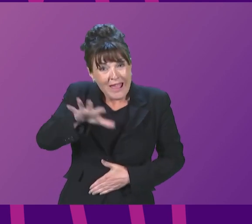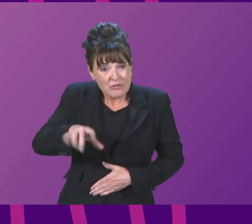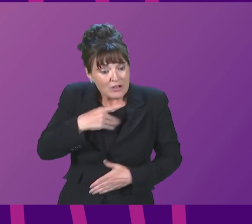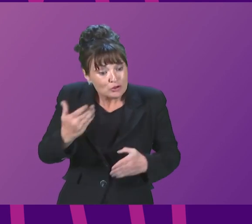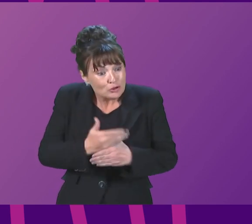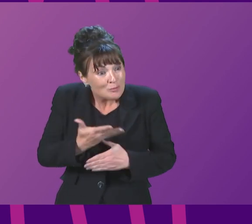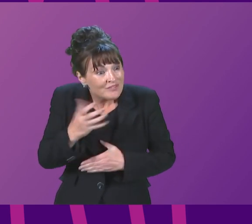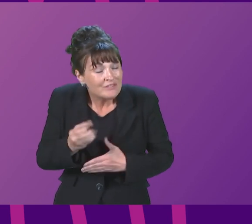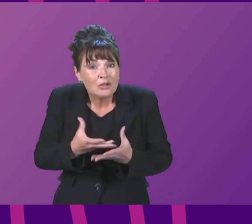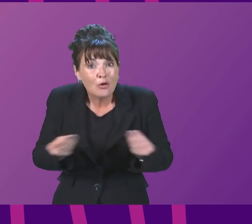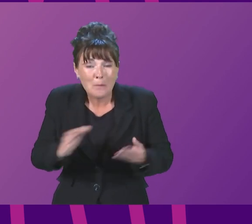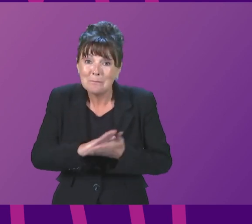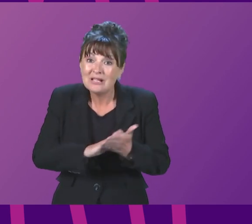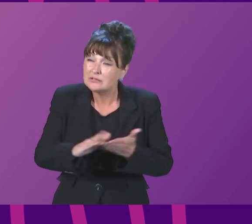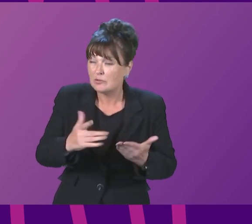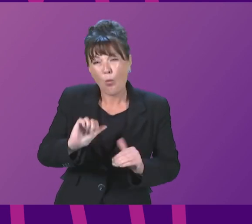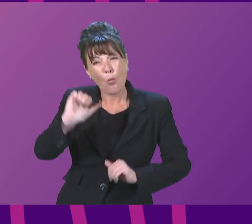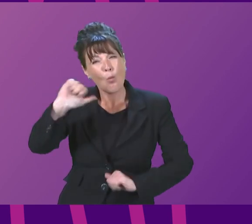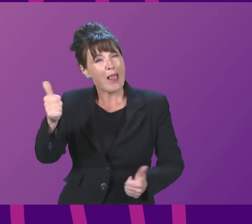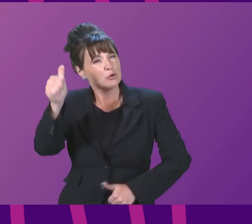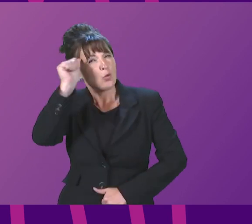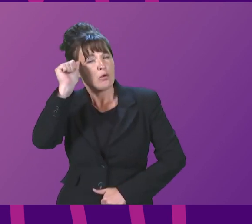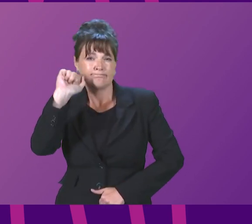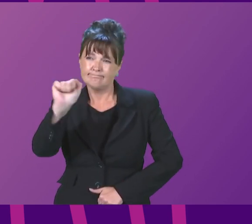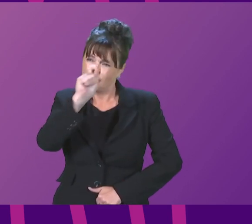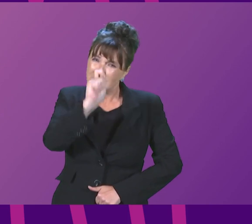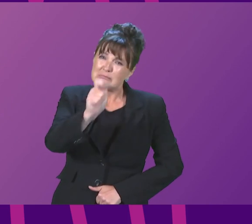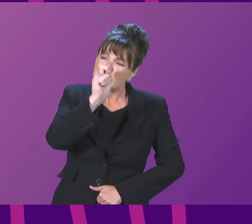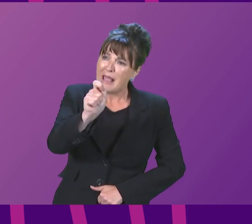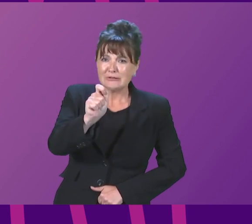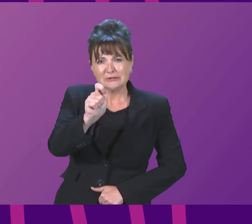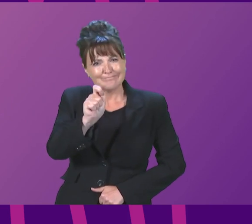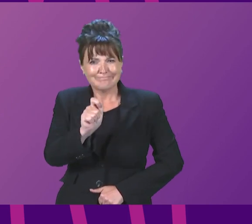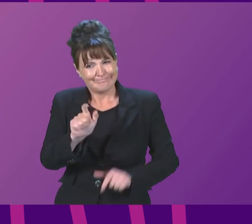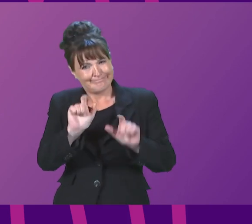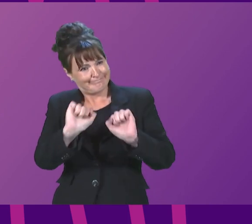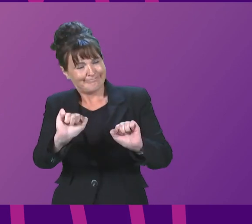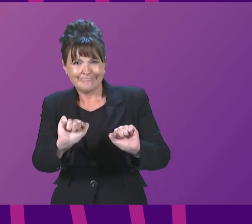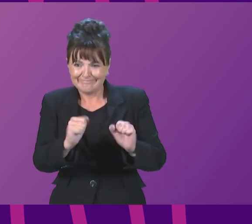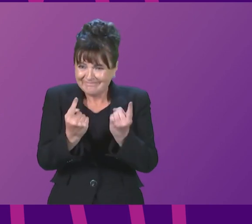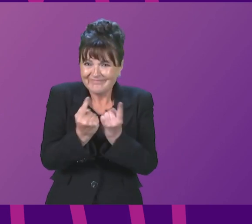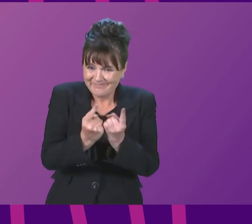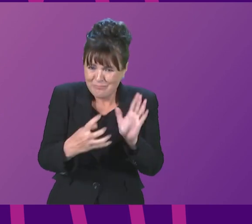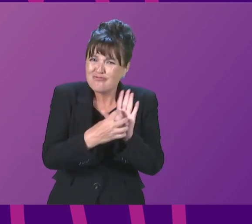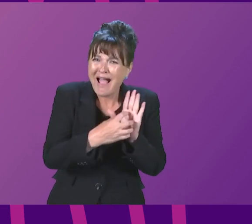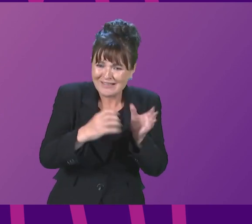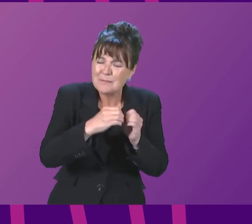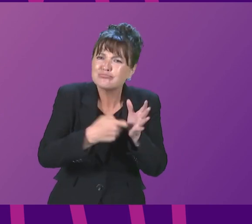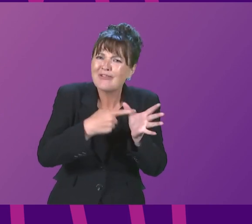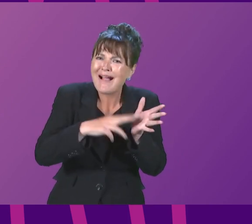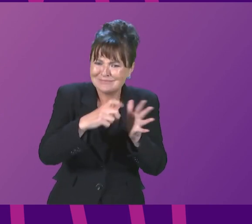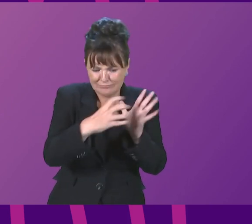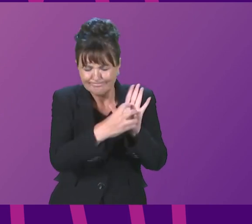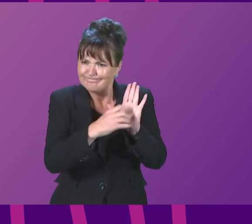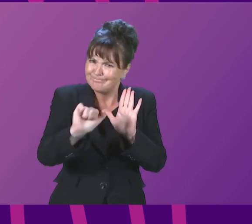result in the loss of a well-known and respected brand located in the heart of Scotland's milk field. I appreciate that businesses across Scotland are